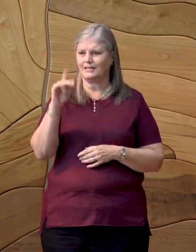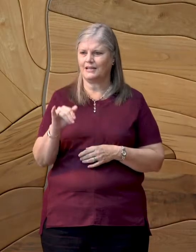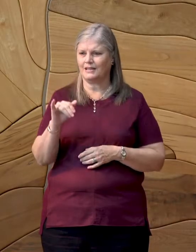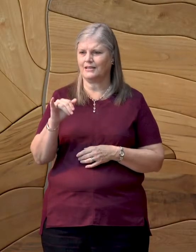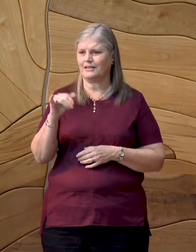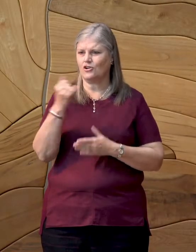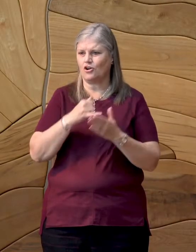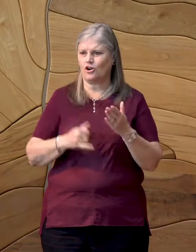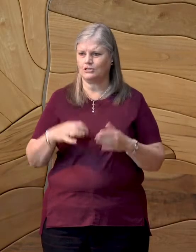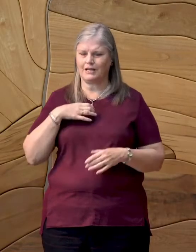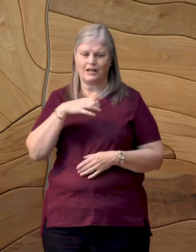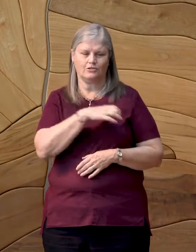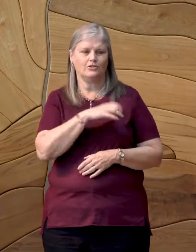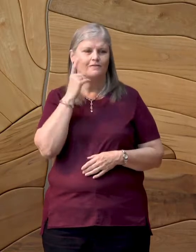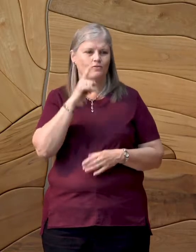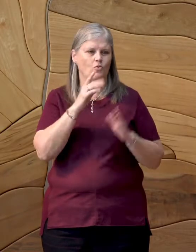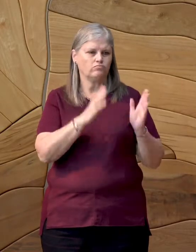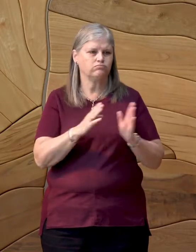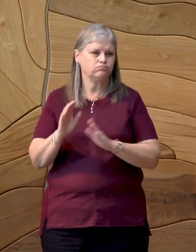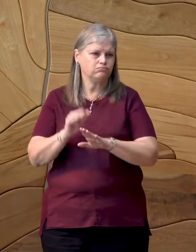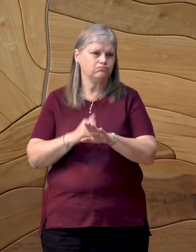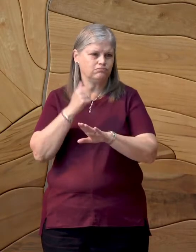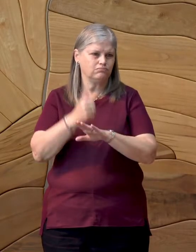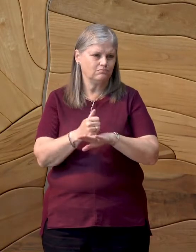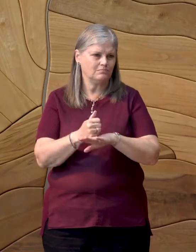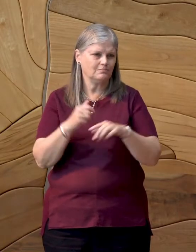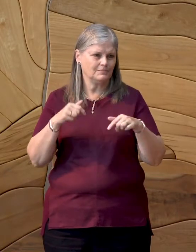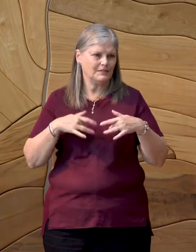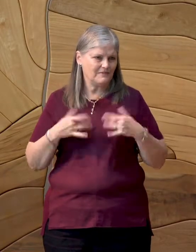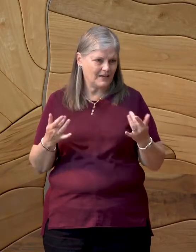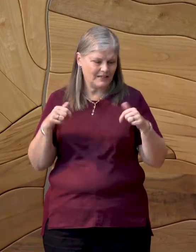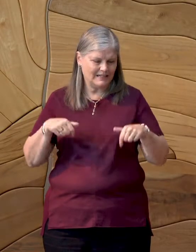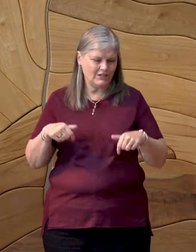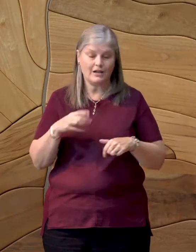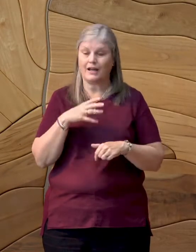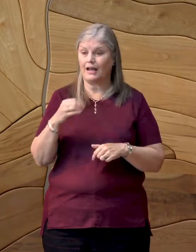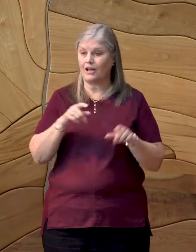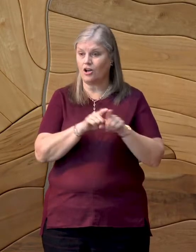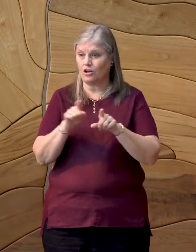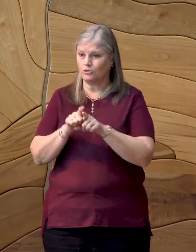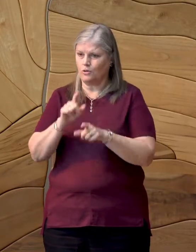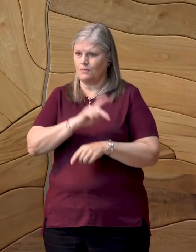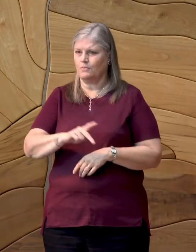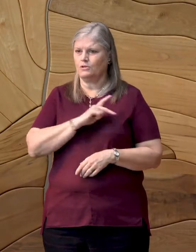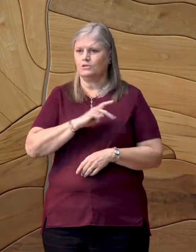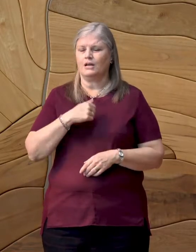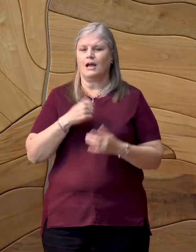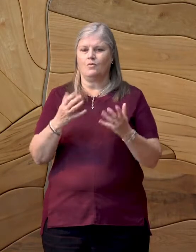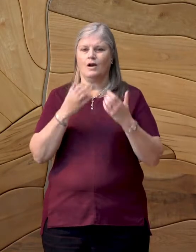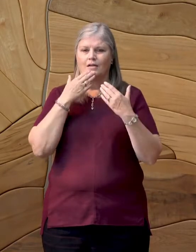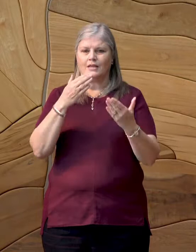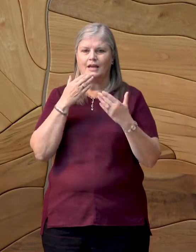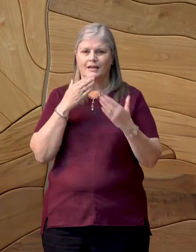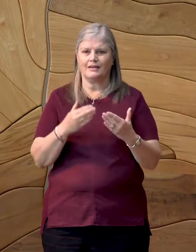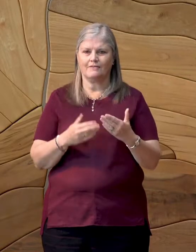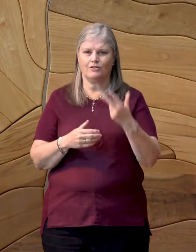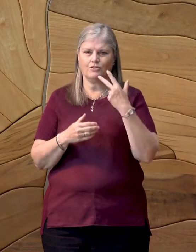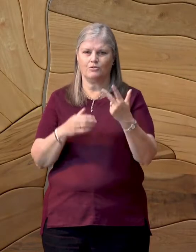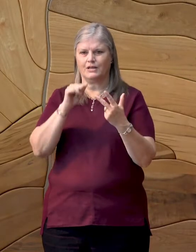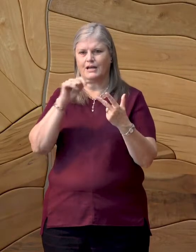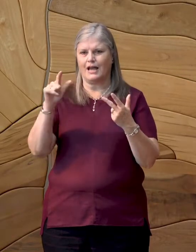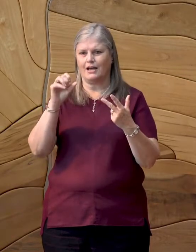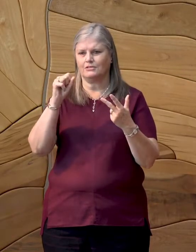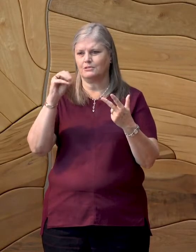Arts Council for organizing this event, and on a personal level, for three Al Smith Fellowships